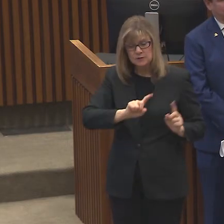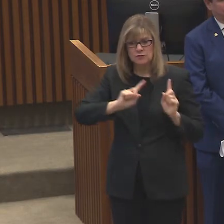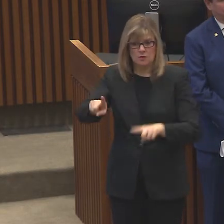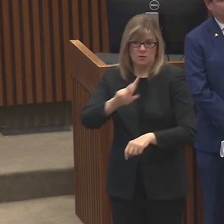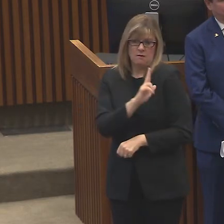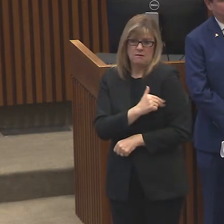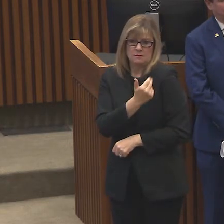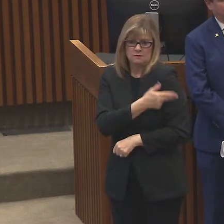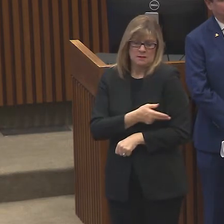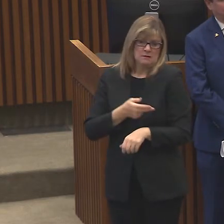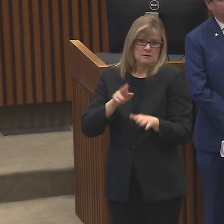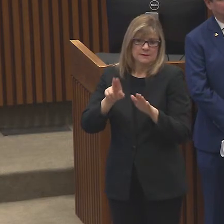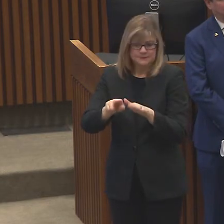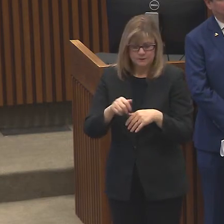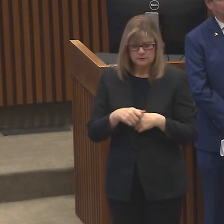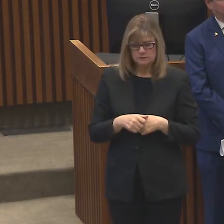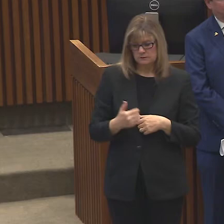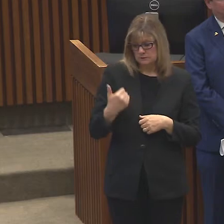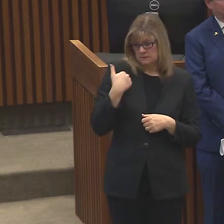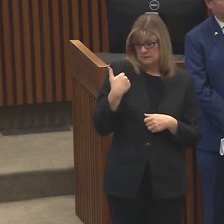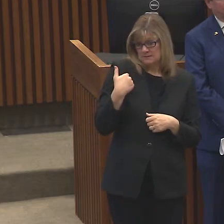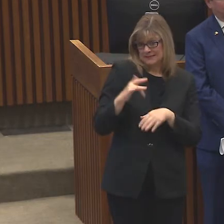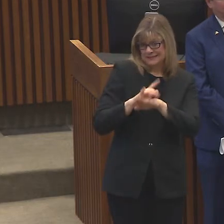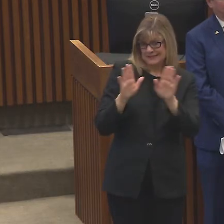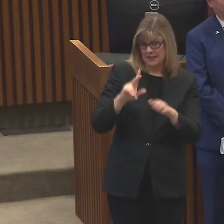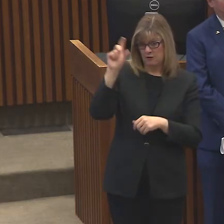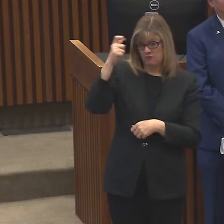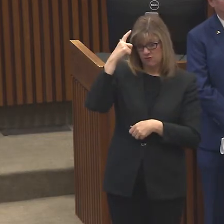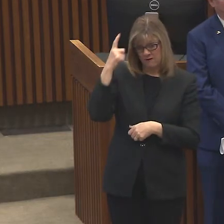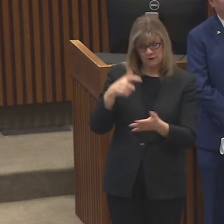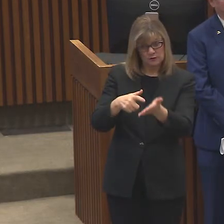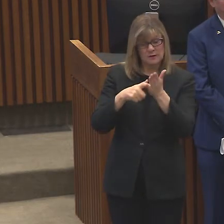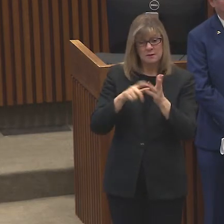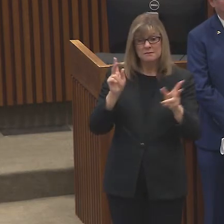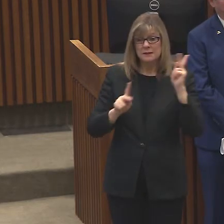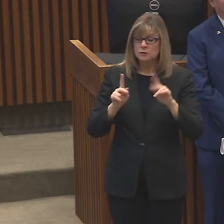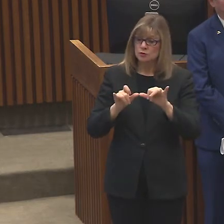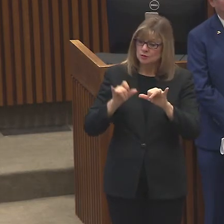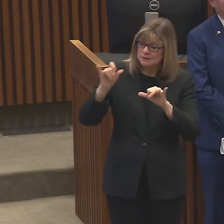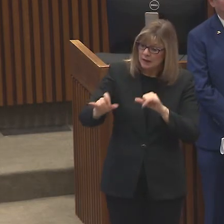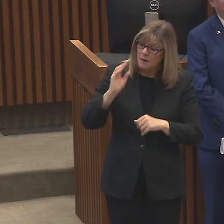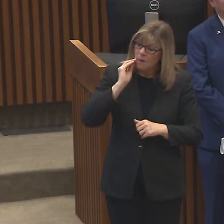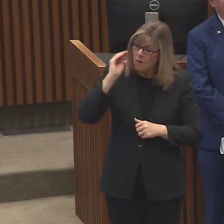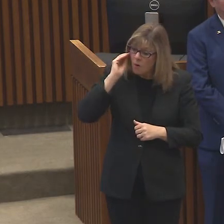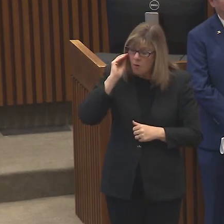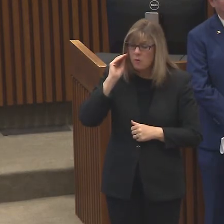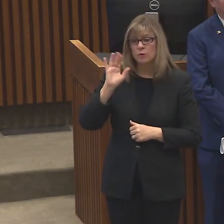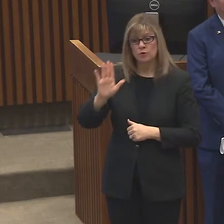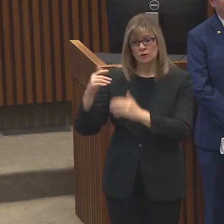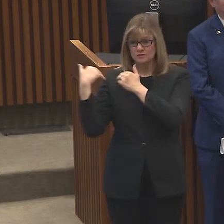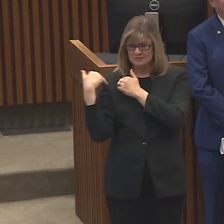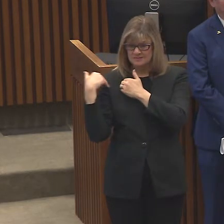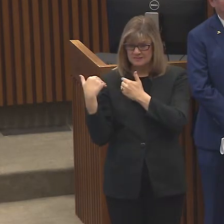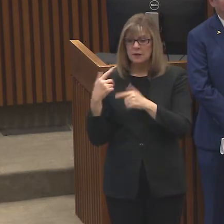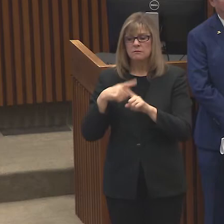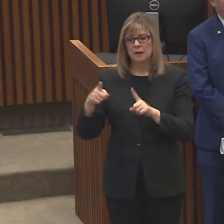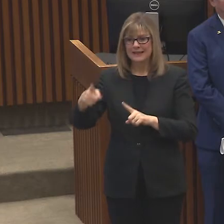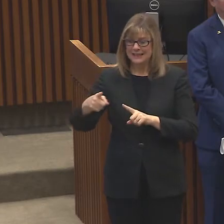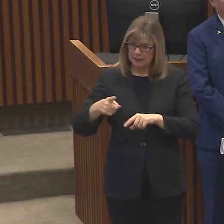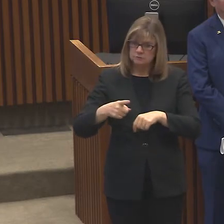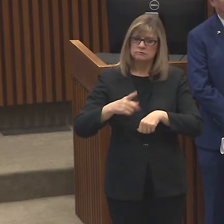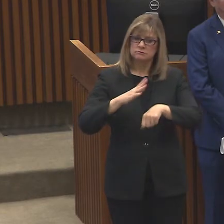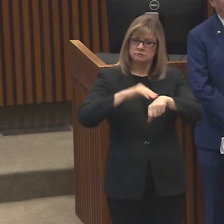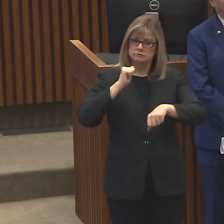the governor called for people to stay home and do their part but he charged local officials, the city